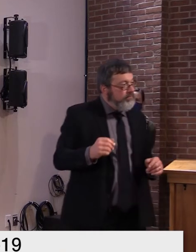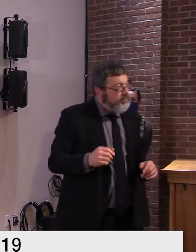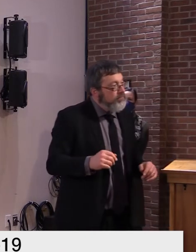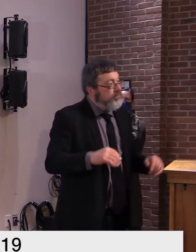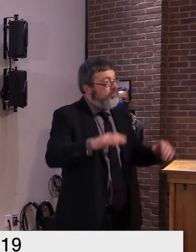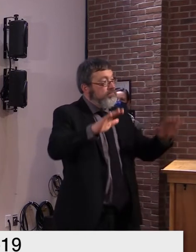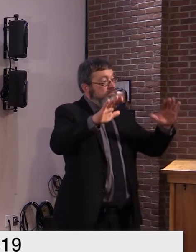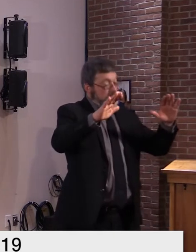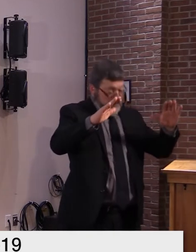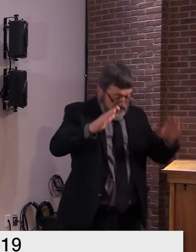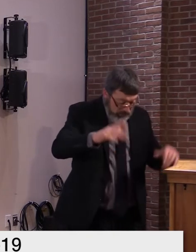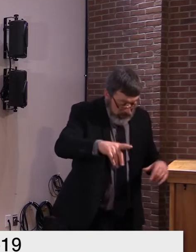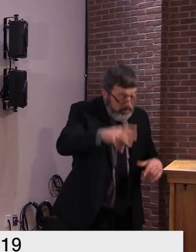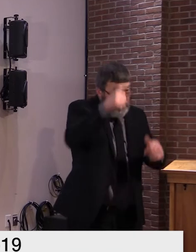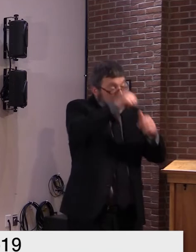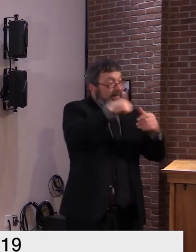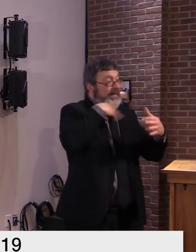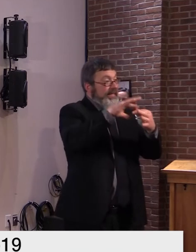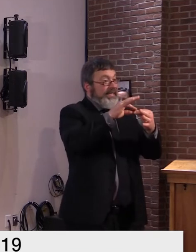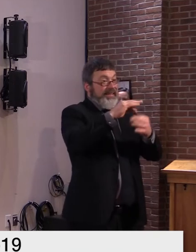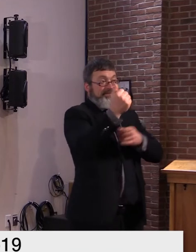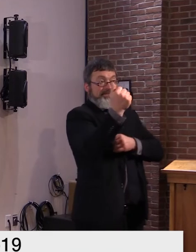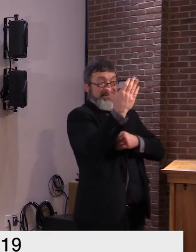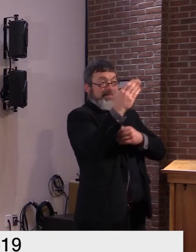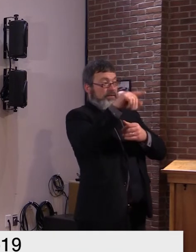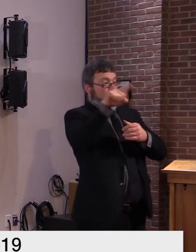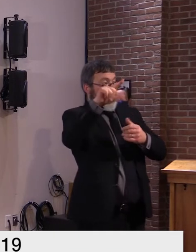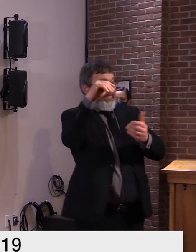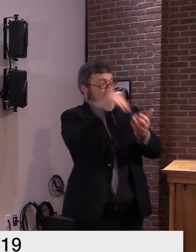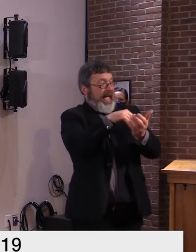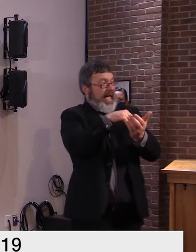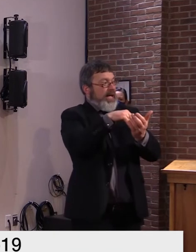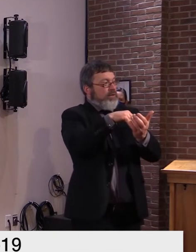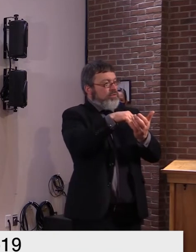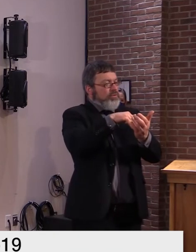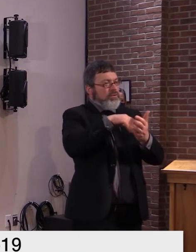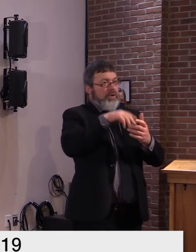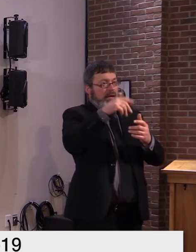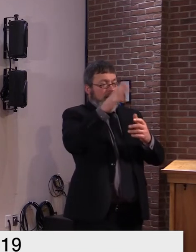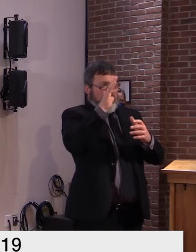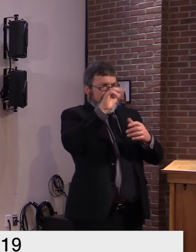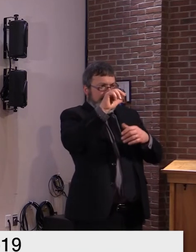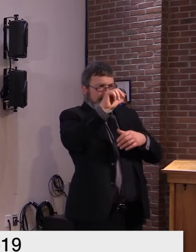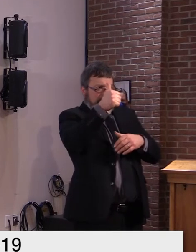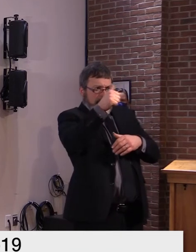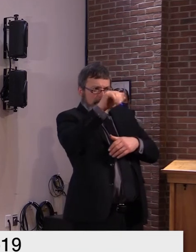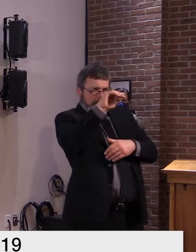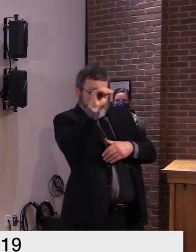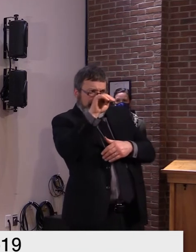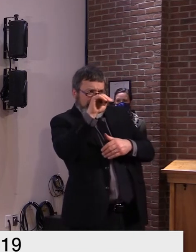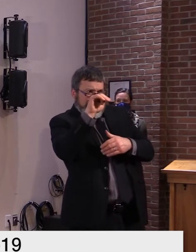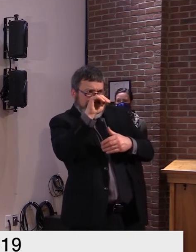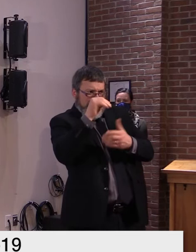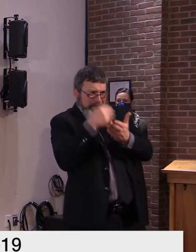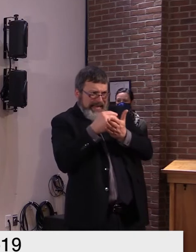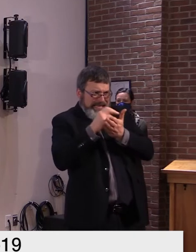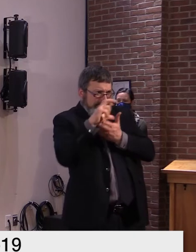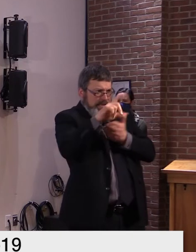burn through that about a week and a half with what's left that's that's not enough that's not going to fix the problem